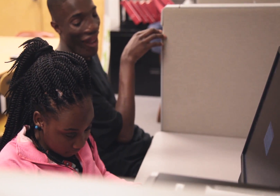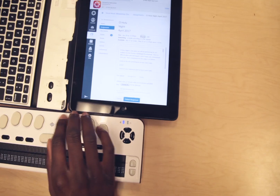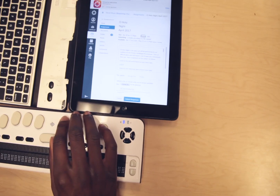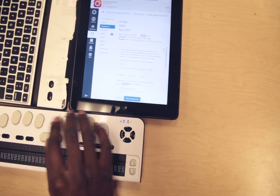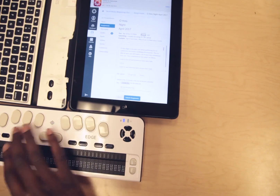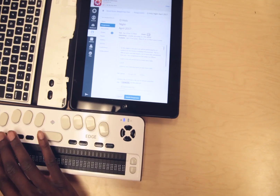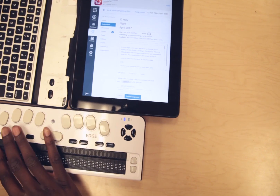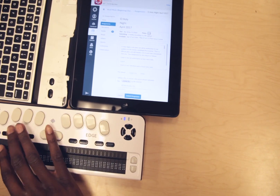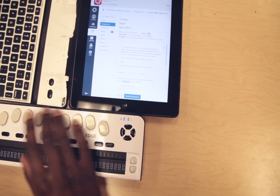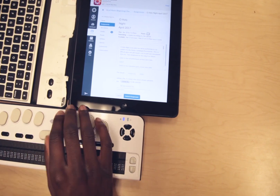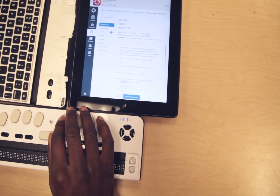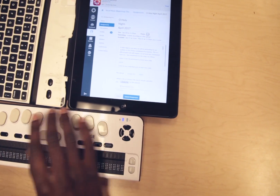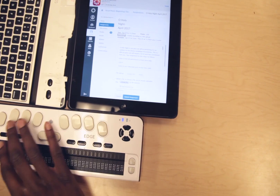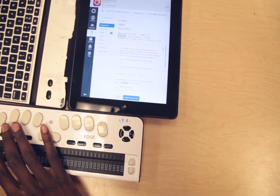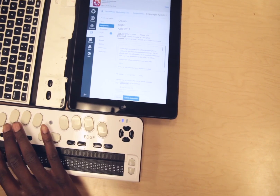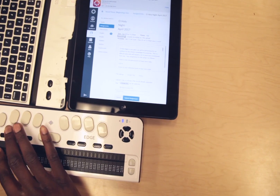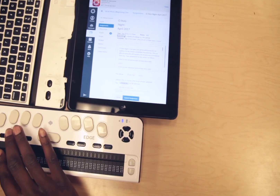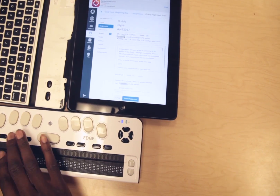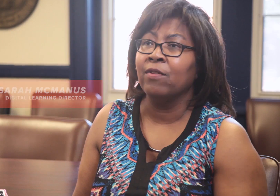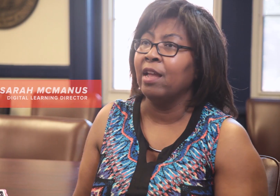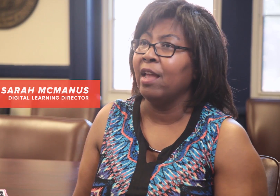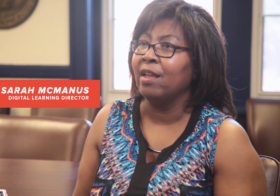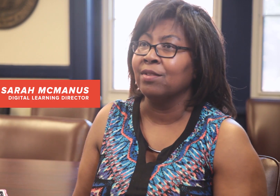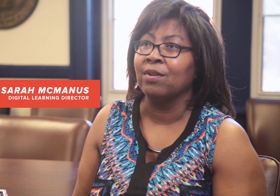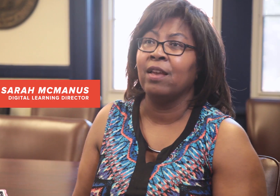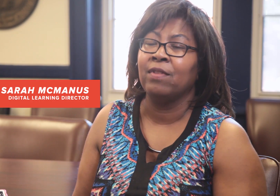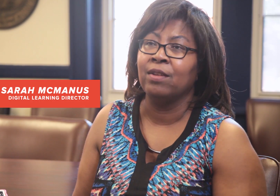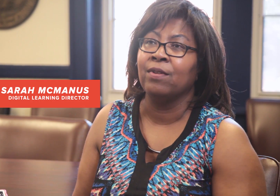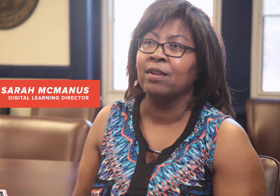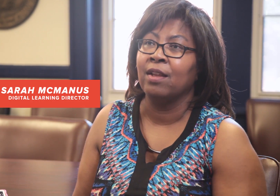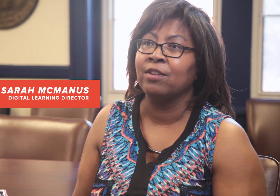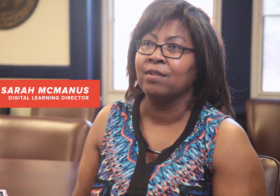have their assignments available 24 hours a day, every day, as long as they have that internet connection.